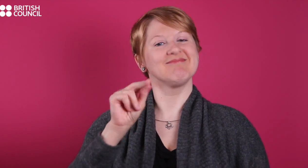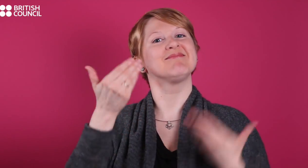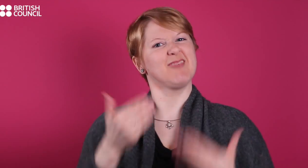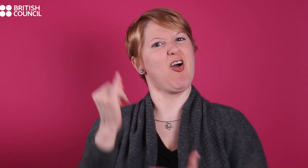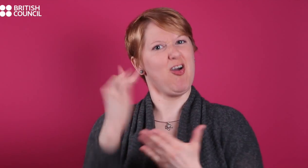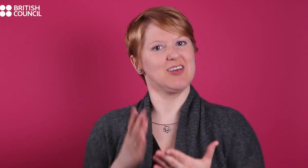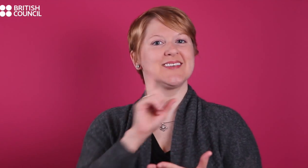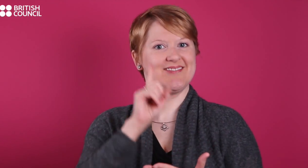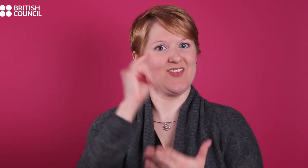disabilities.